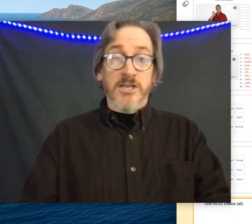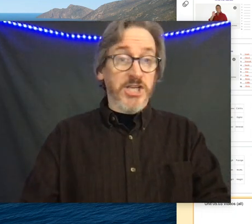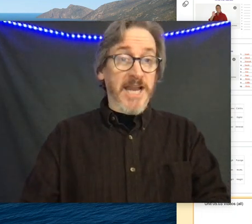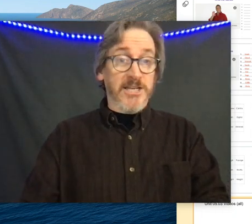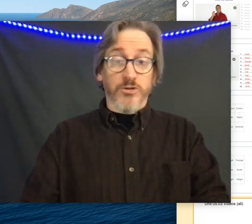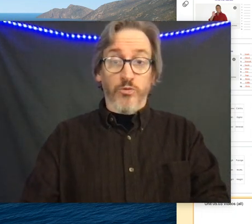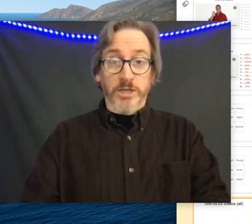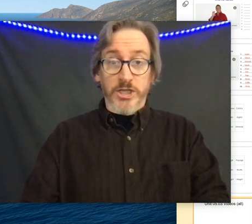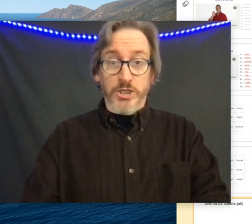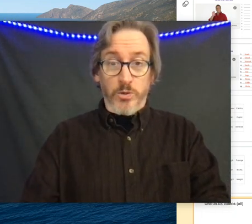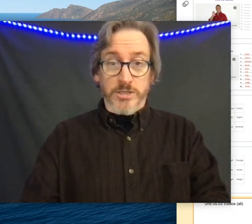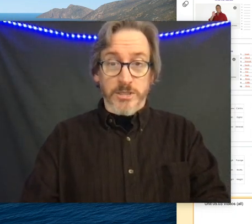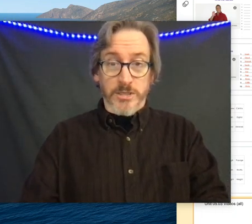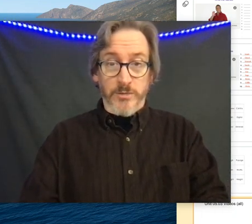G and H really short unit.